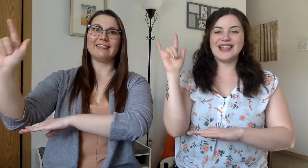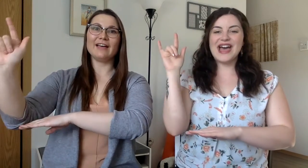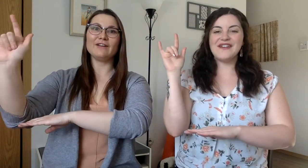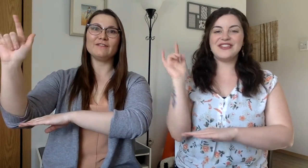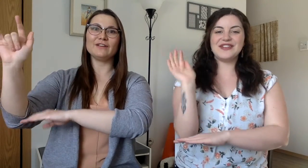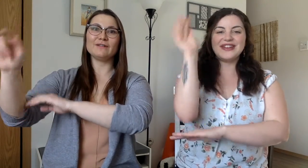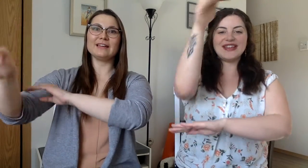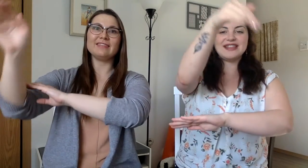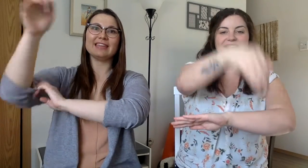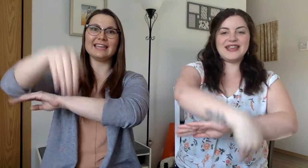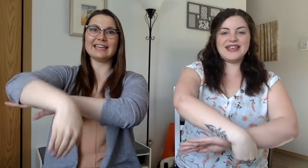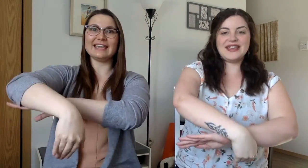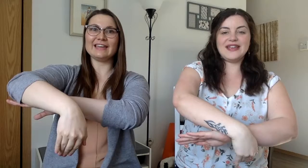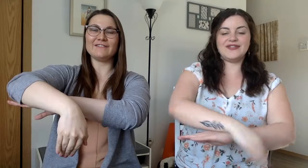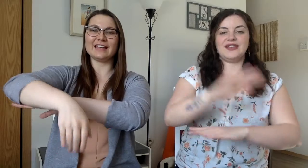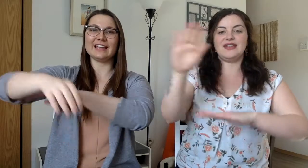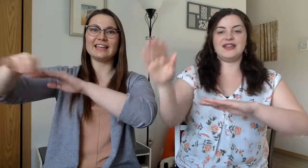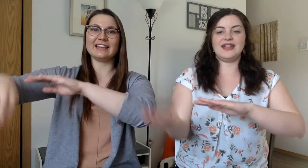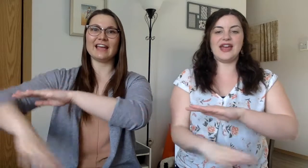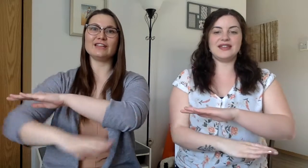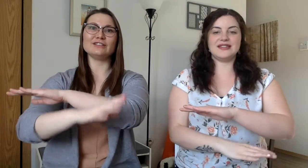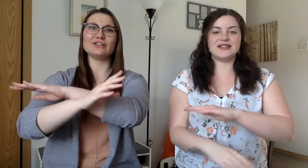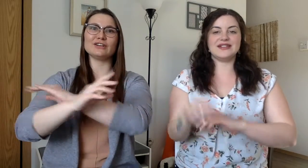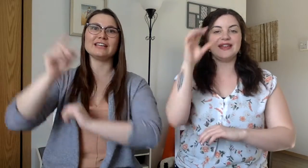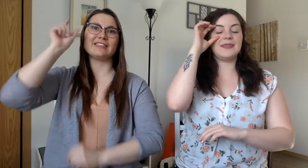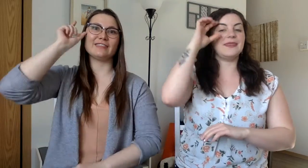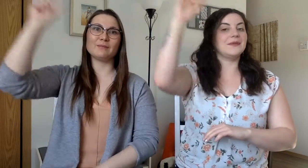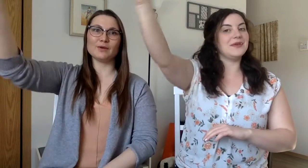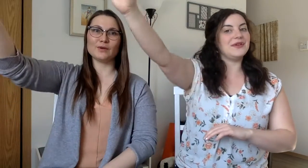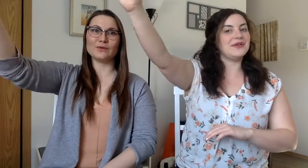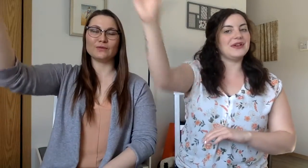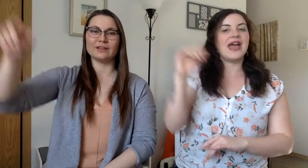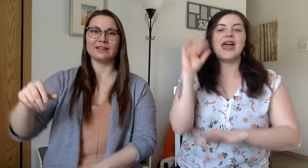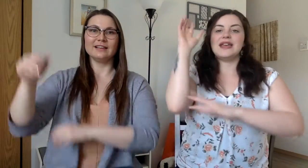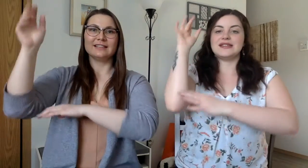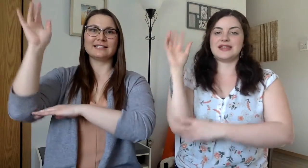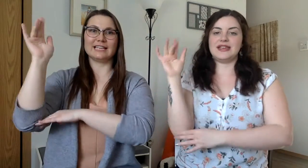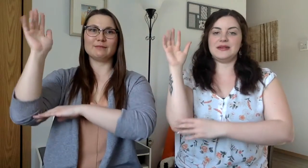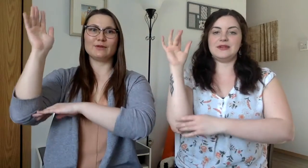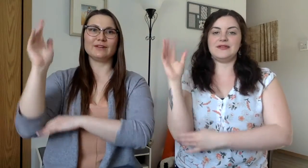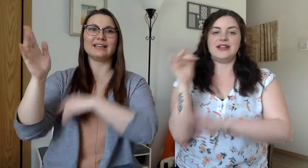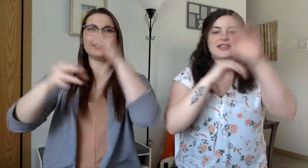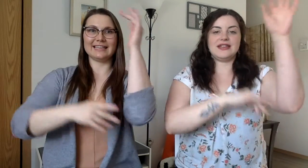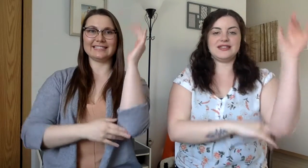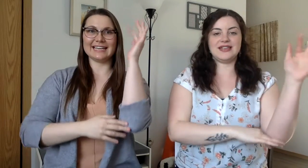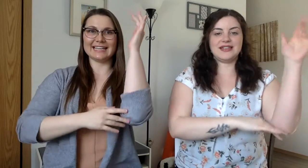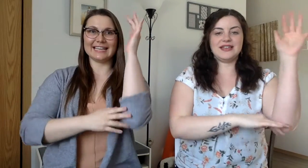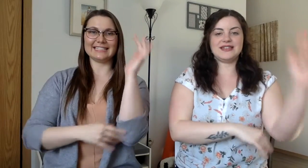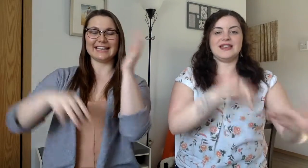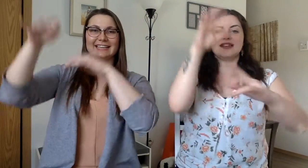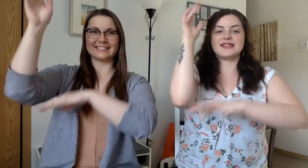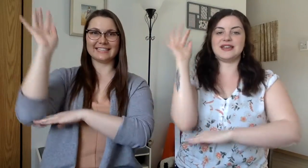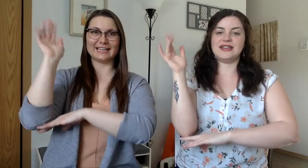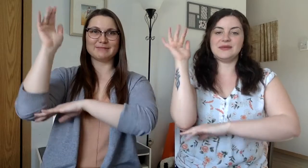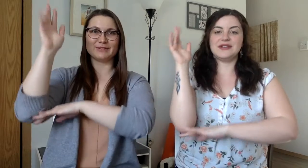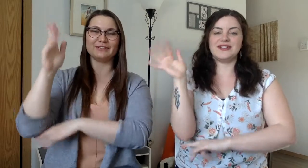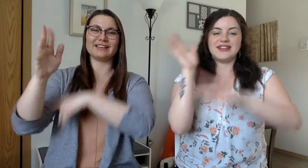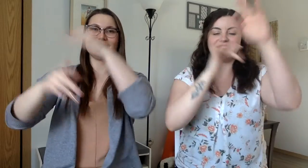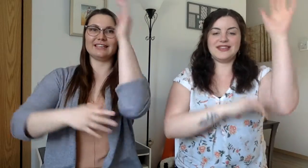love you in the evening and underneath the moon. Skinnamarinky-dinky-dink, Skinnamarinky